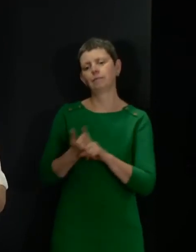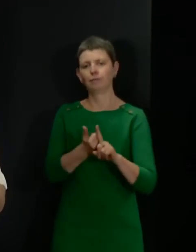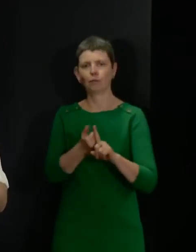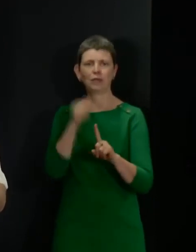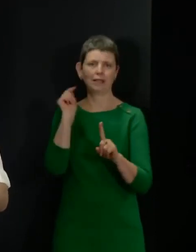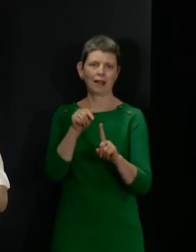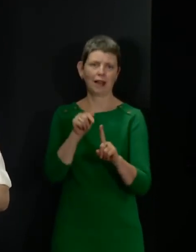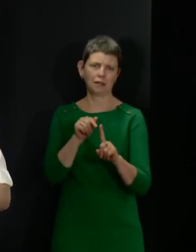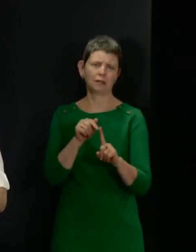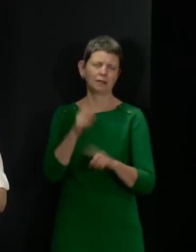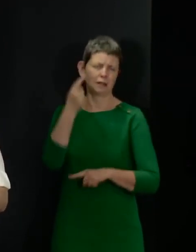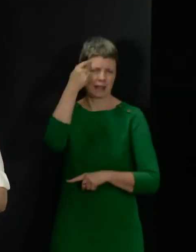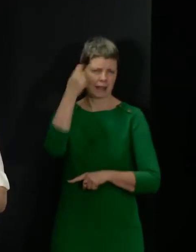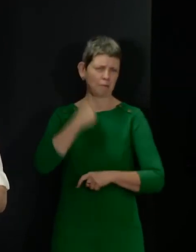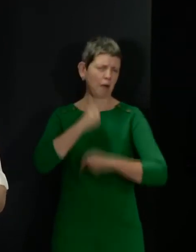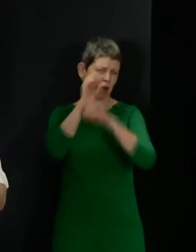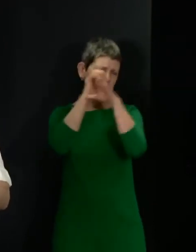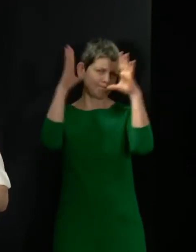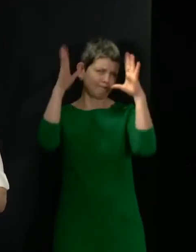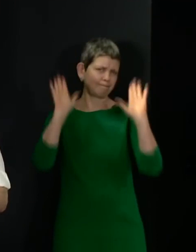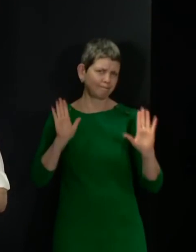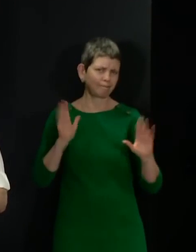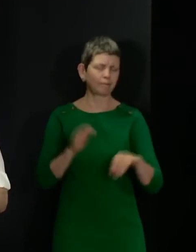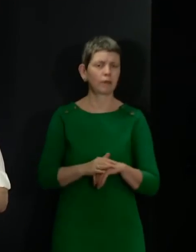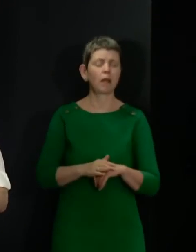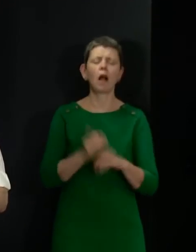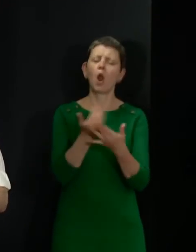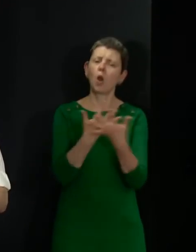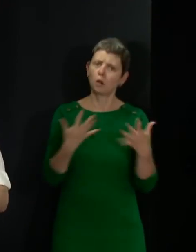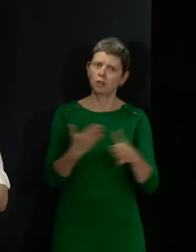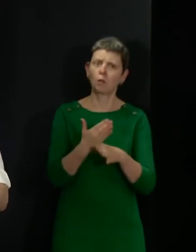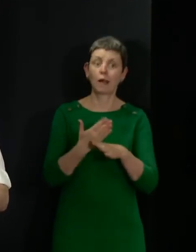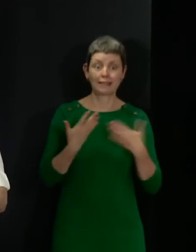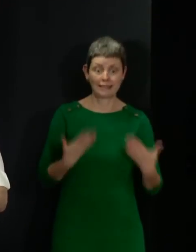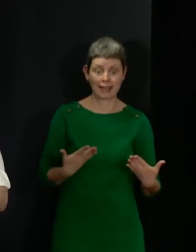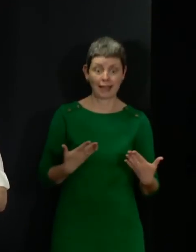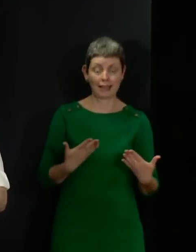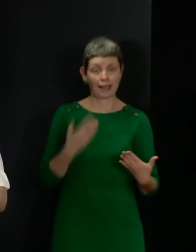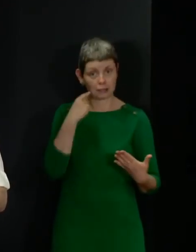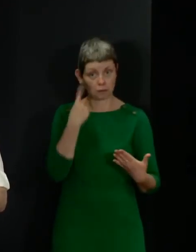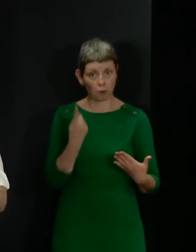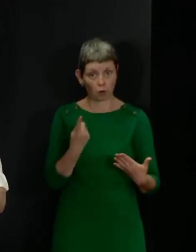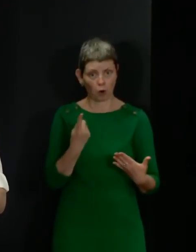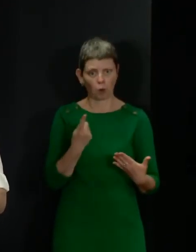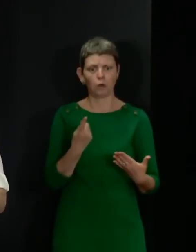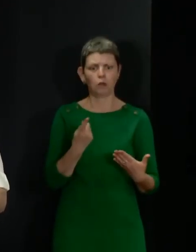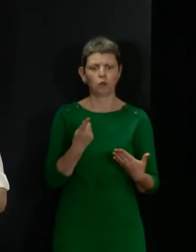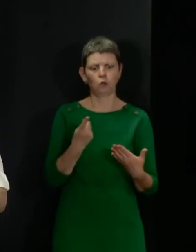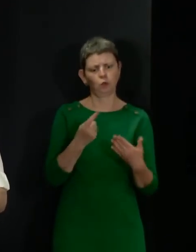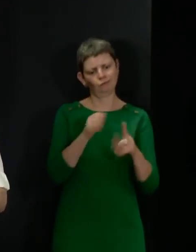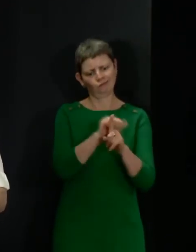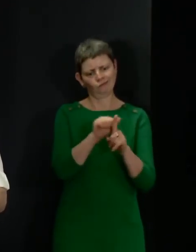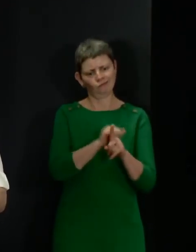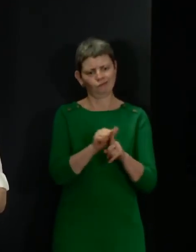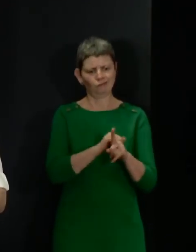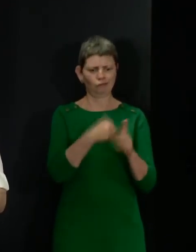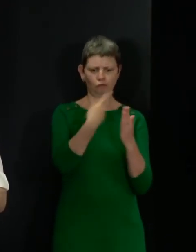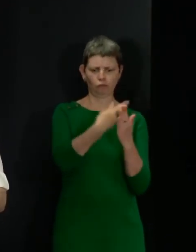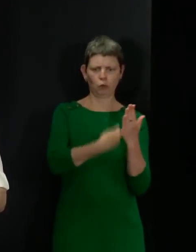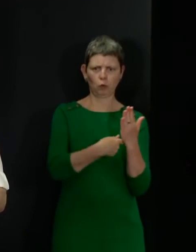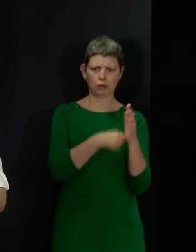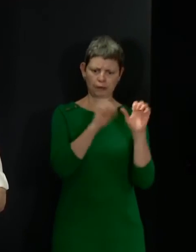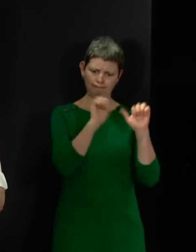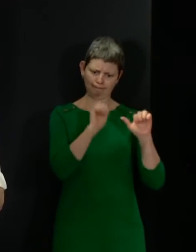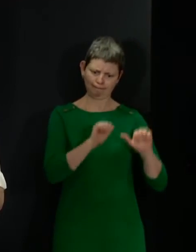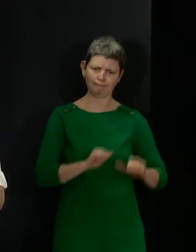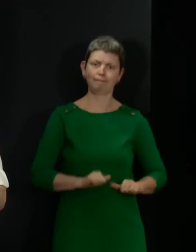see it going. But there's an awful lot of work ongoing, literally as we speak, today and into tomorrow, to finalise the regulations as the